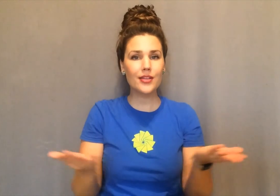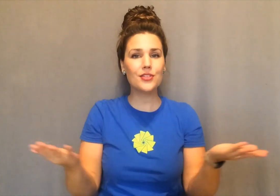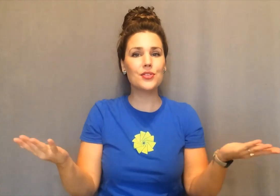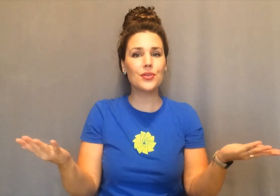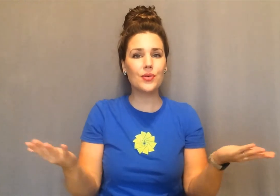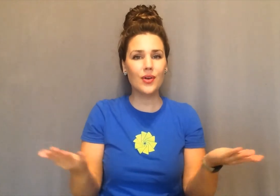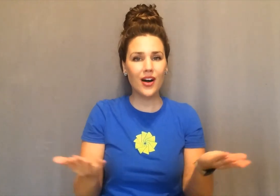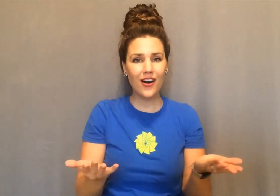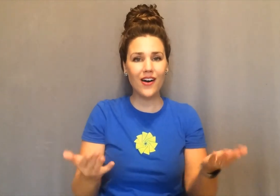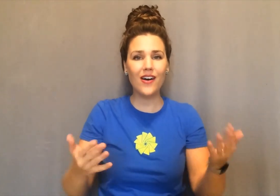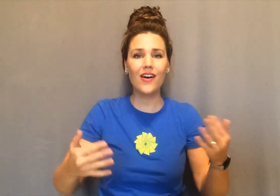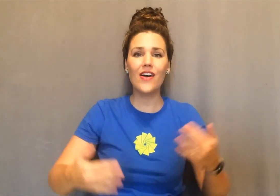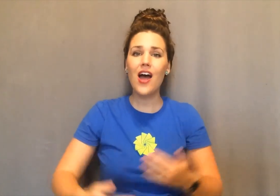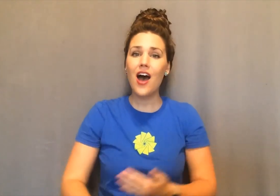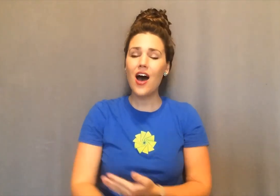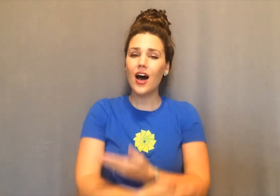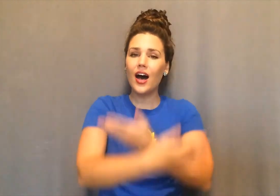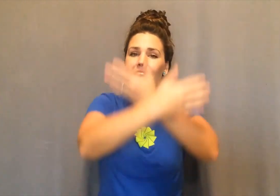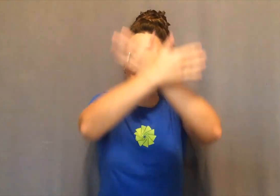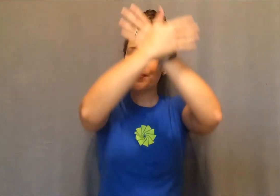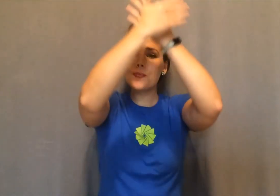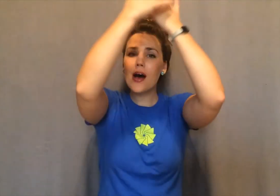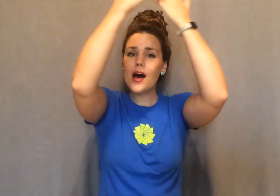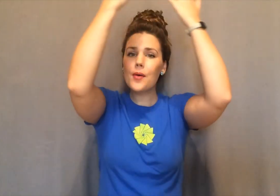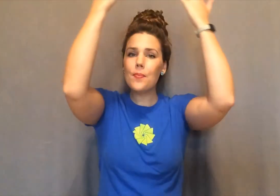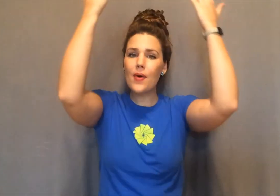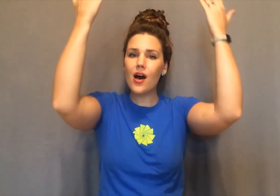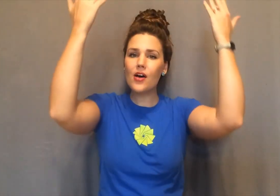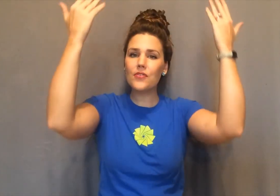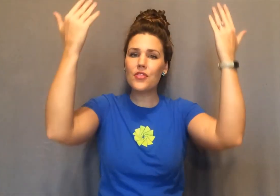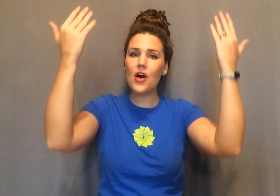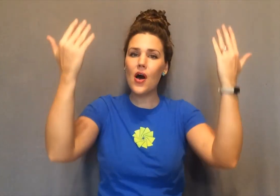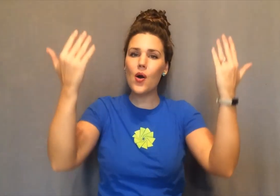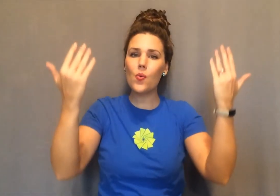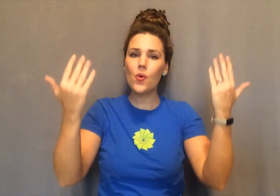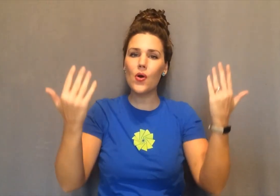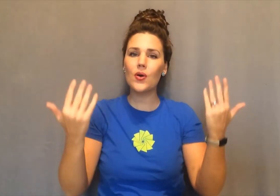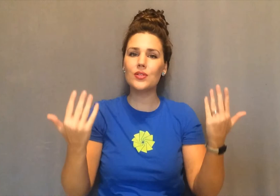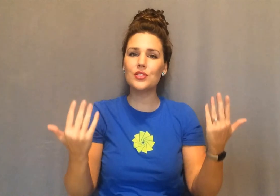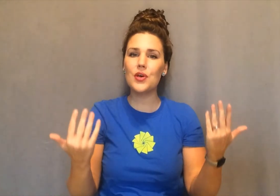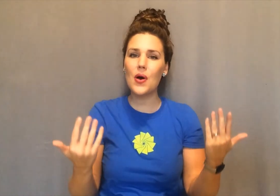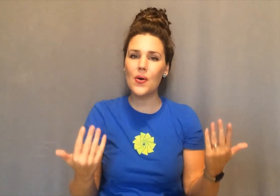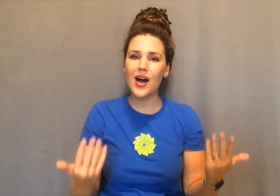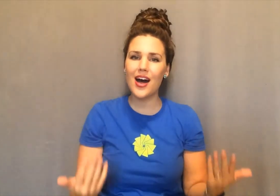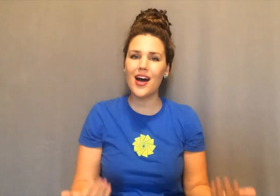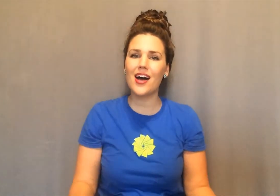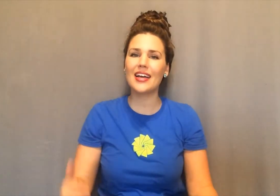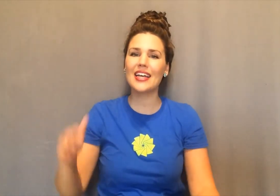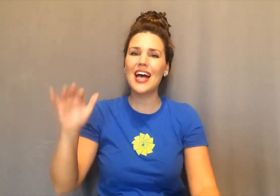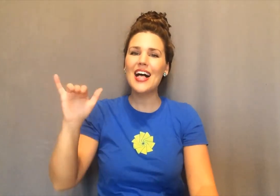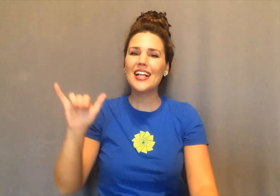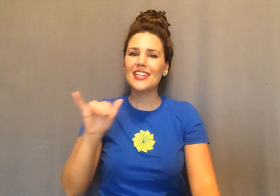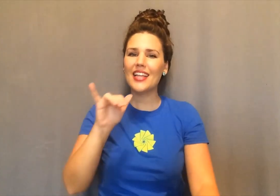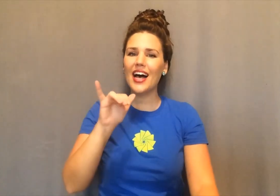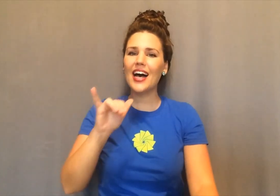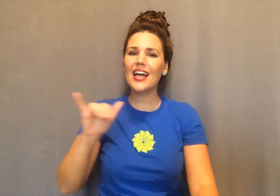you are. Up above the world so high. Like